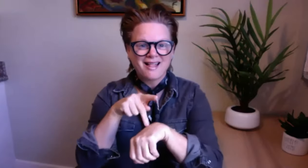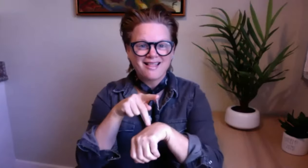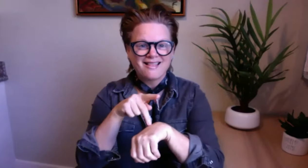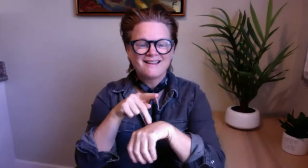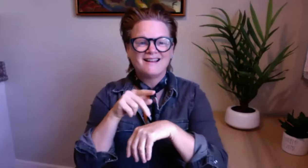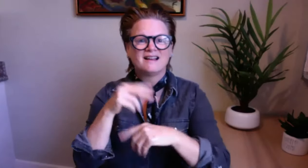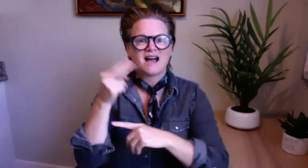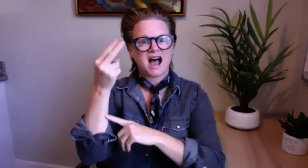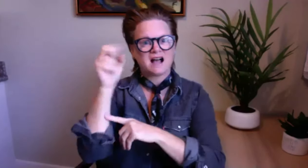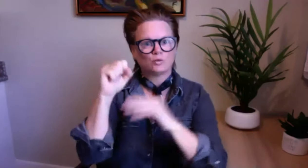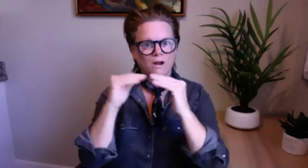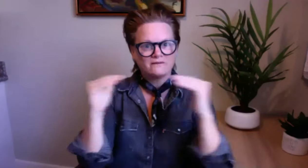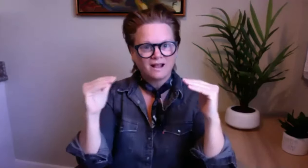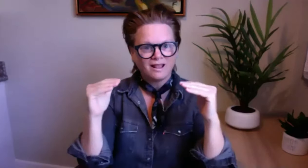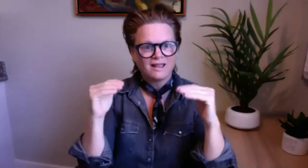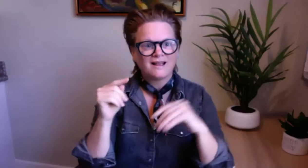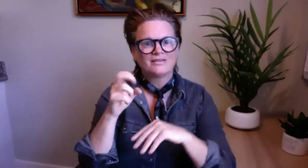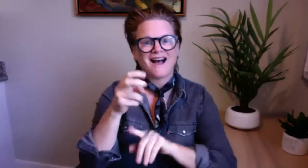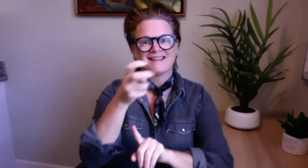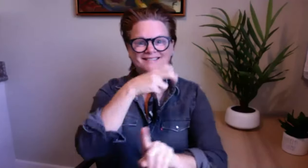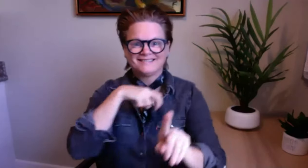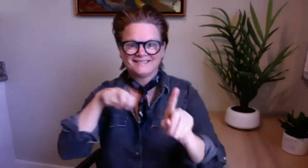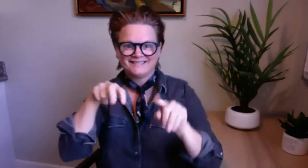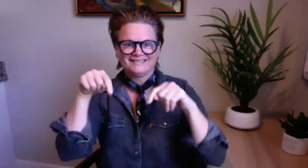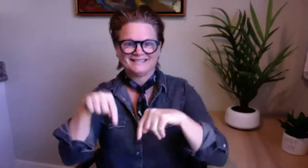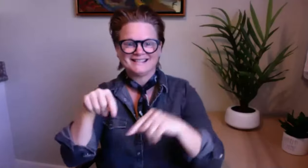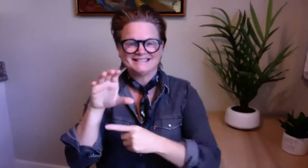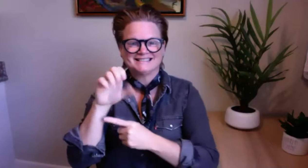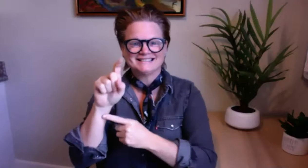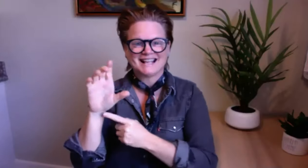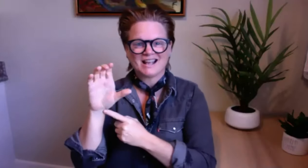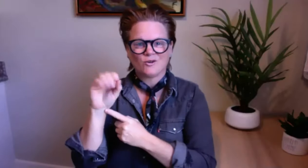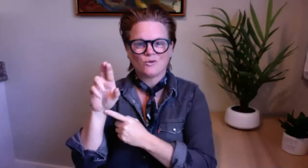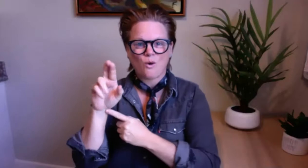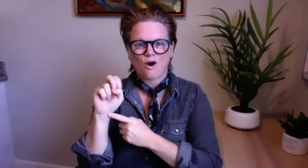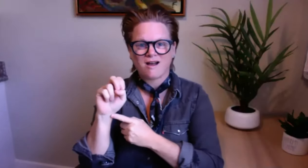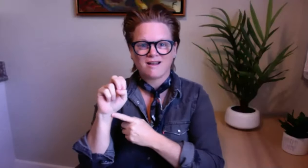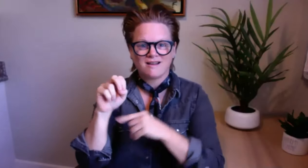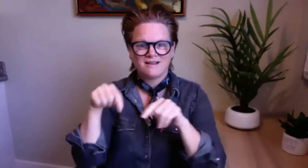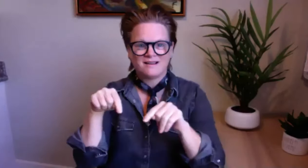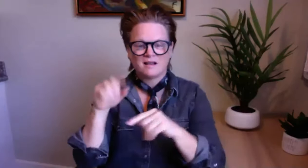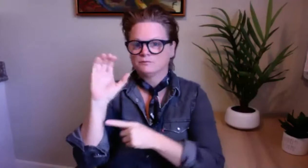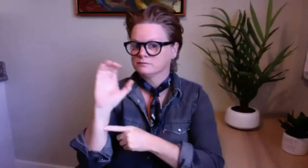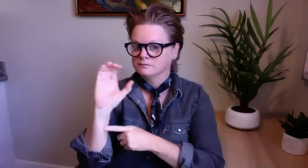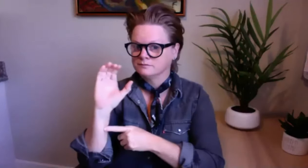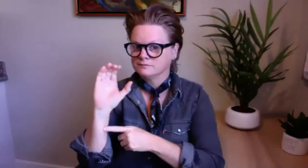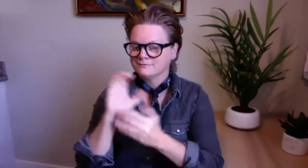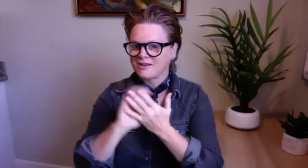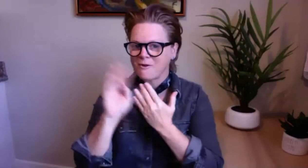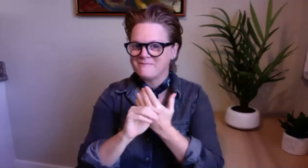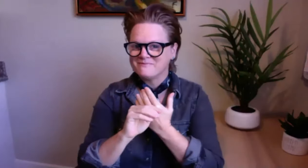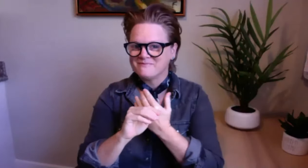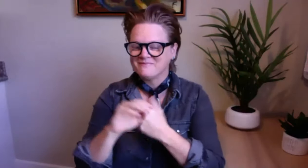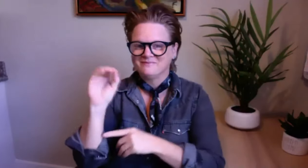and then transferred to over to being a principal at the high school level and now is here with